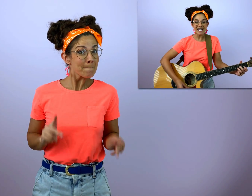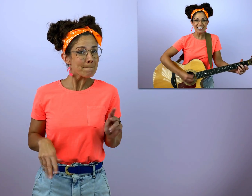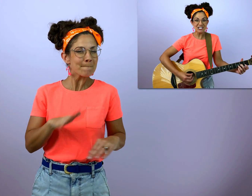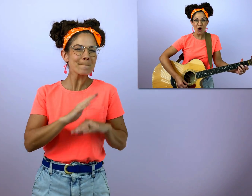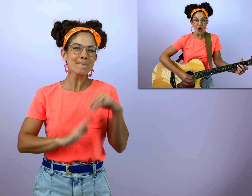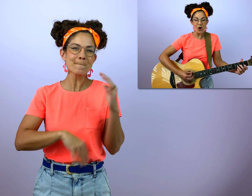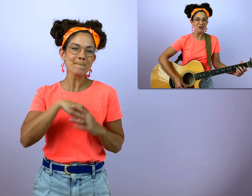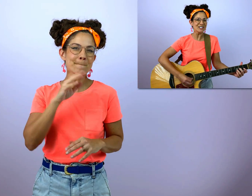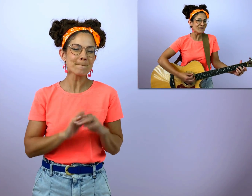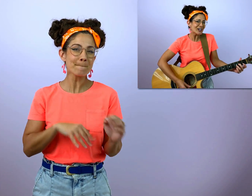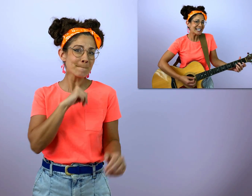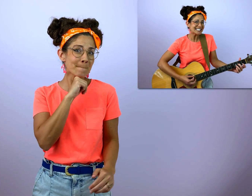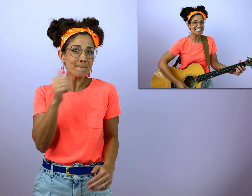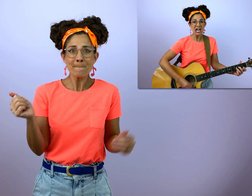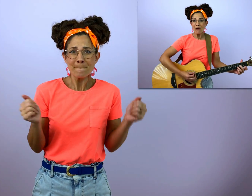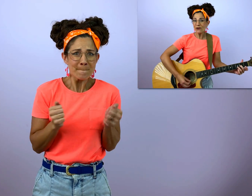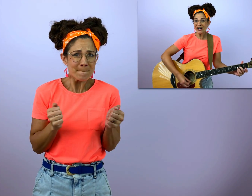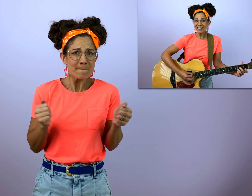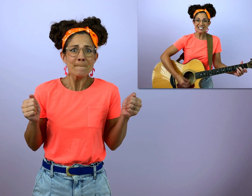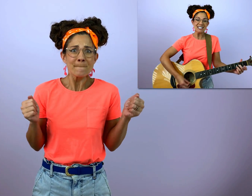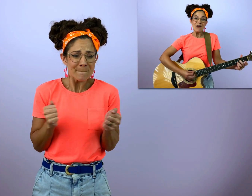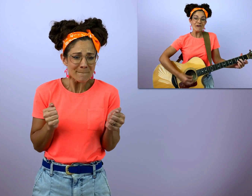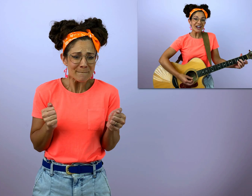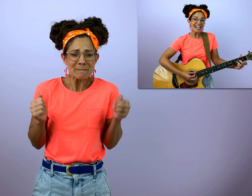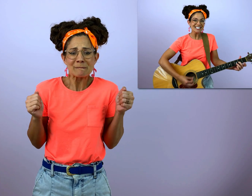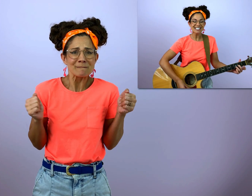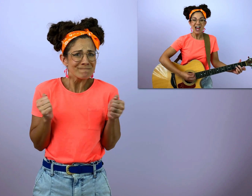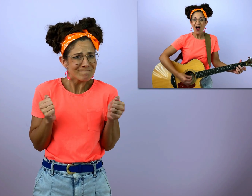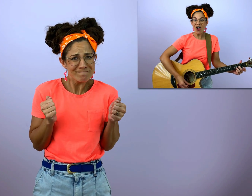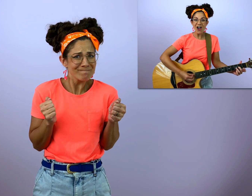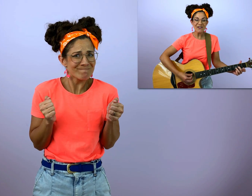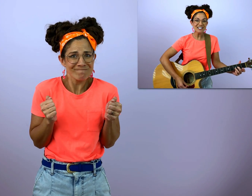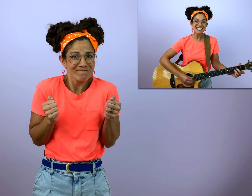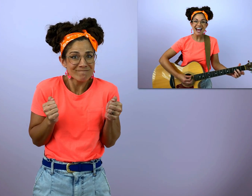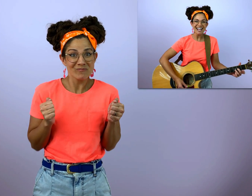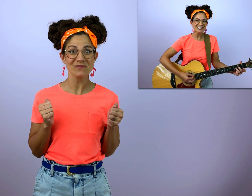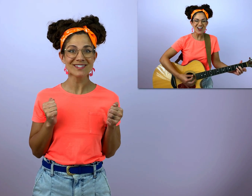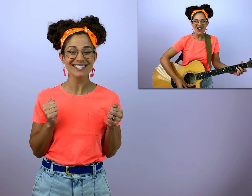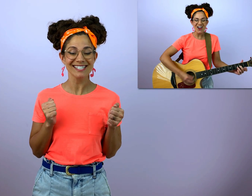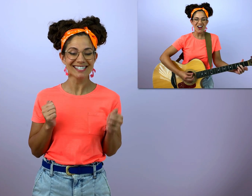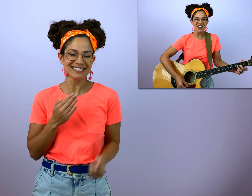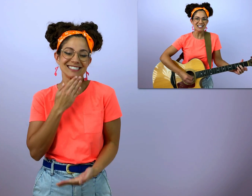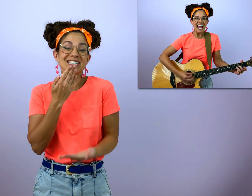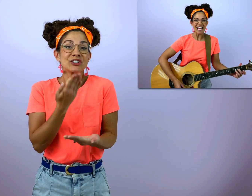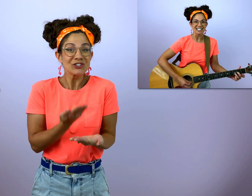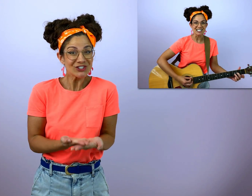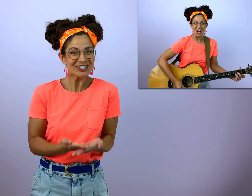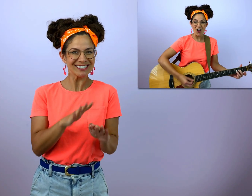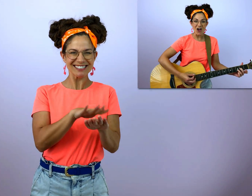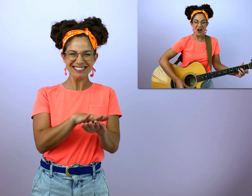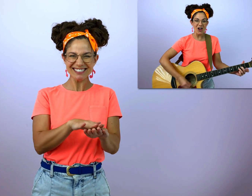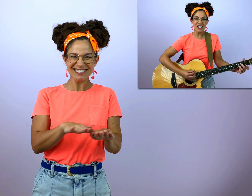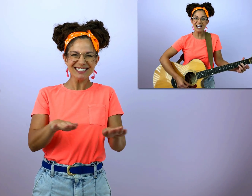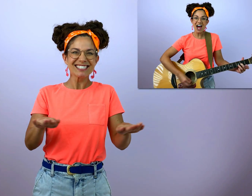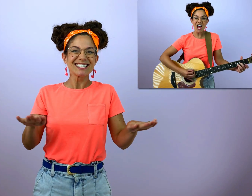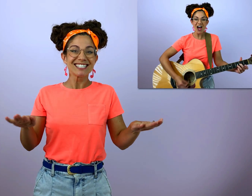don't freeze, freeze, freeze all the day long And all the